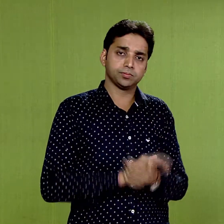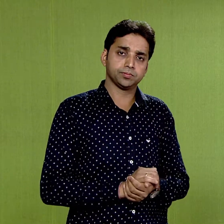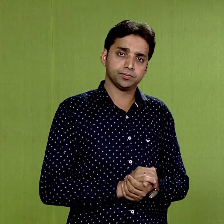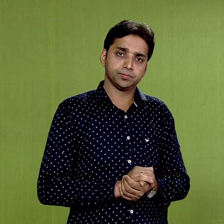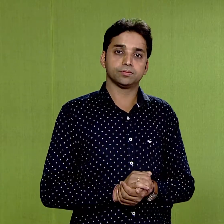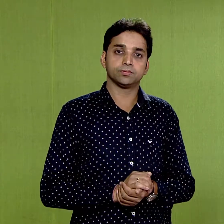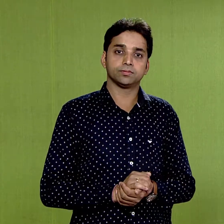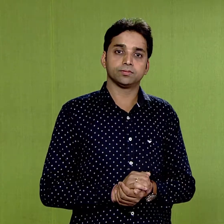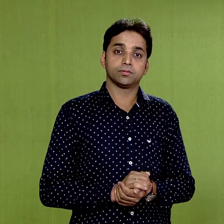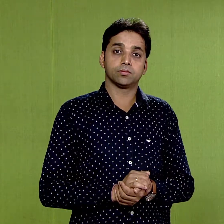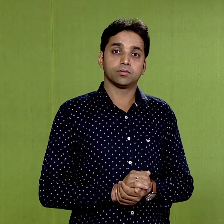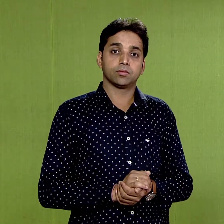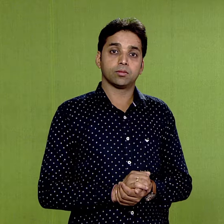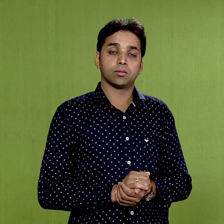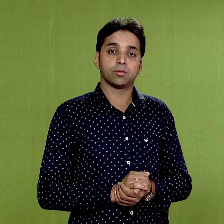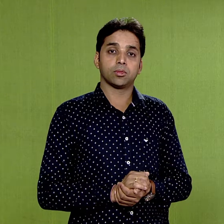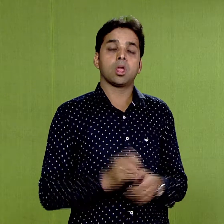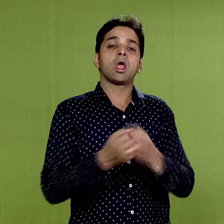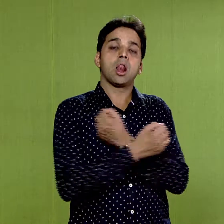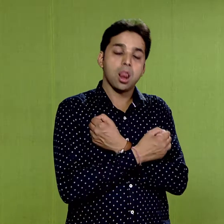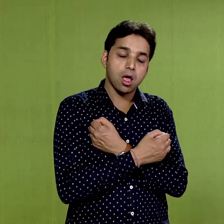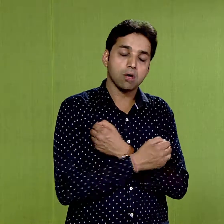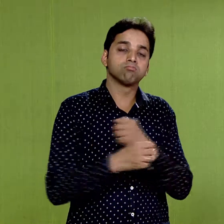love, grace and charm.